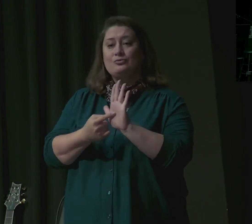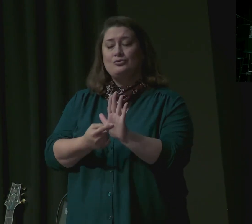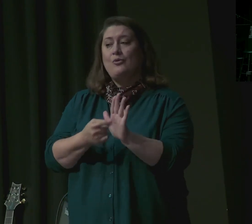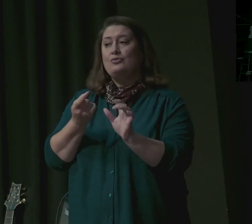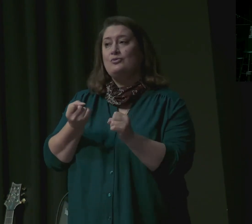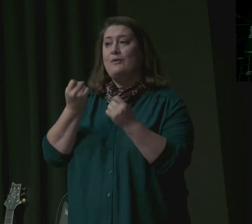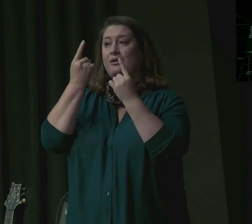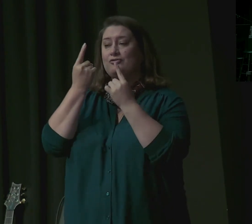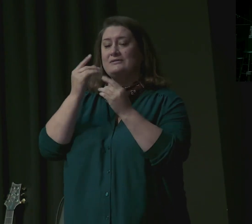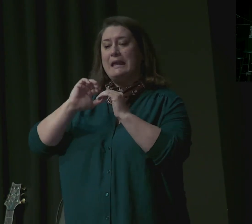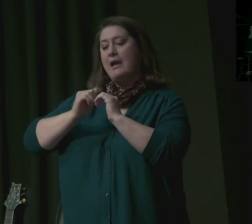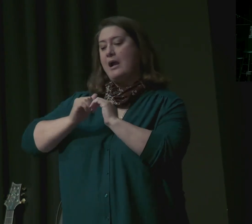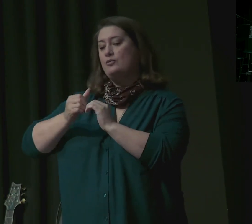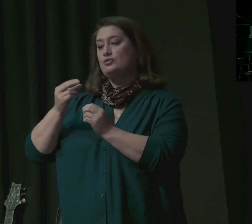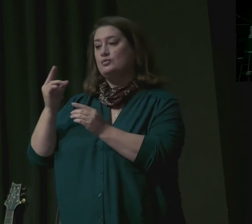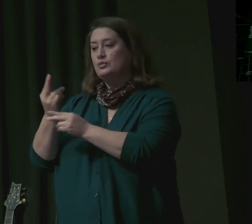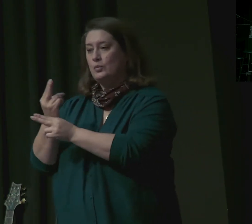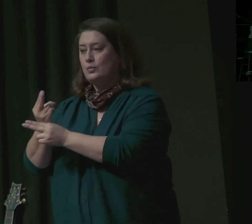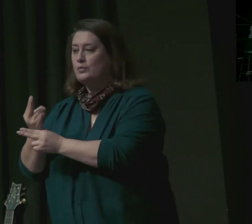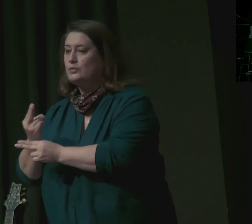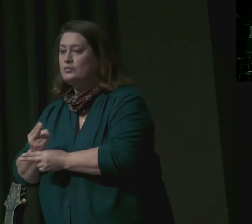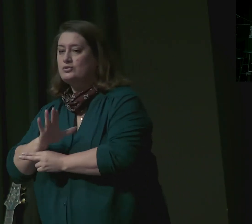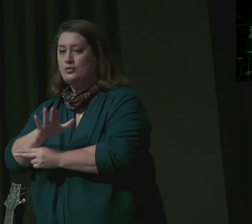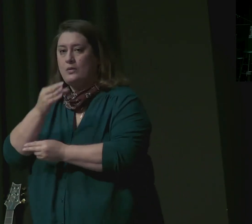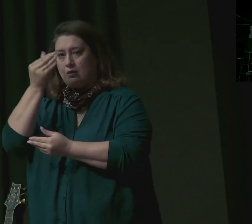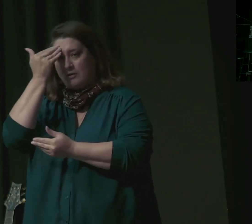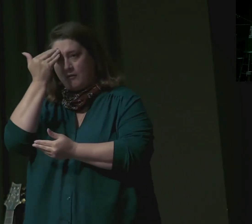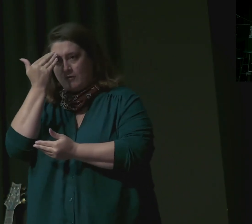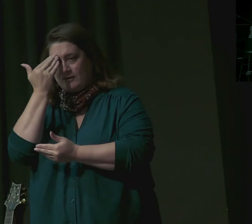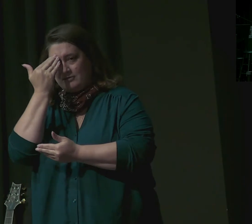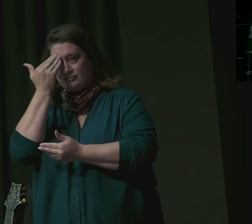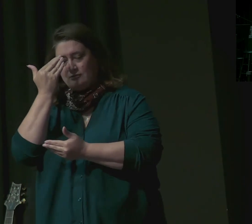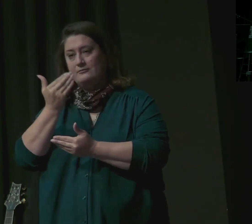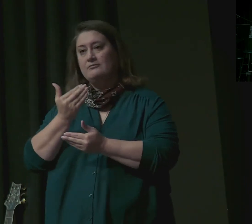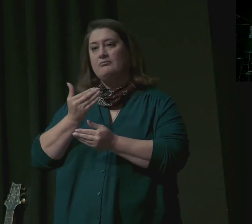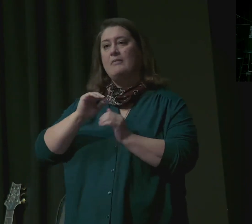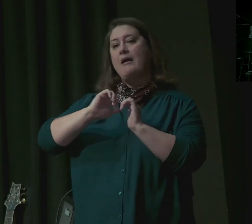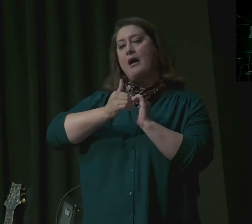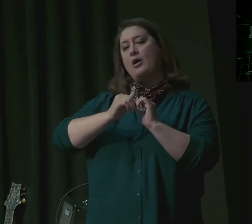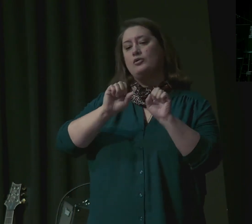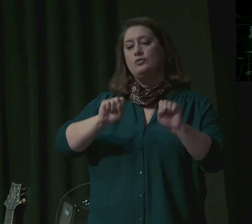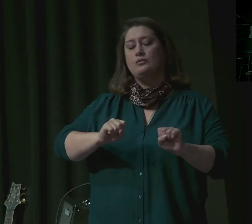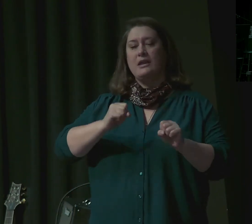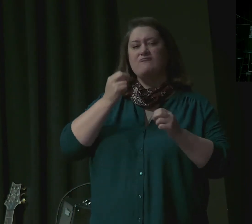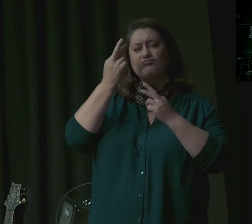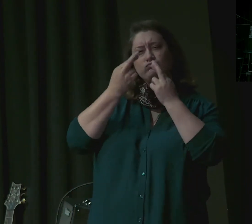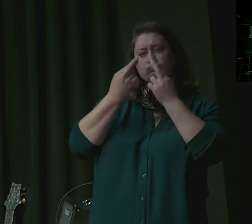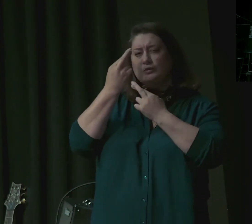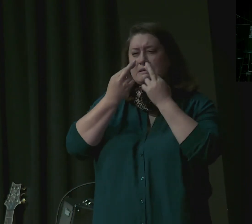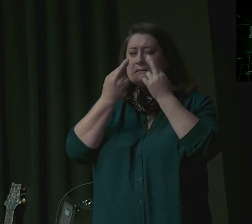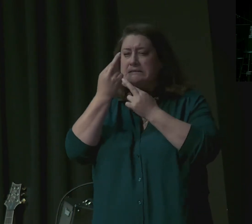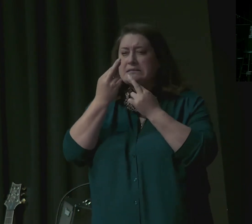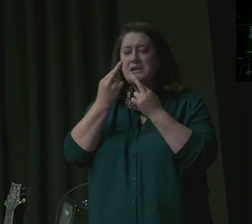an opportunity to remember and to reason. And sometimes testing is different.